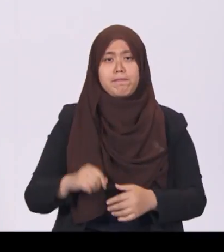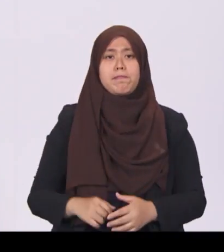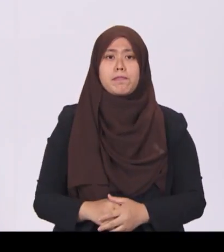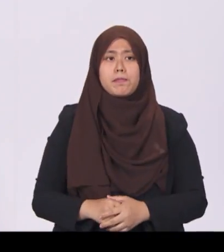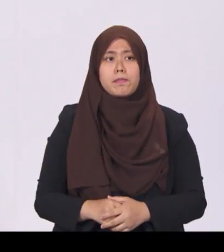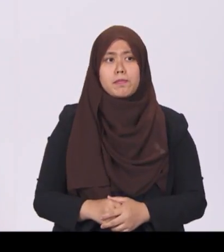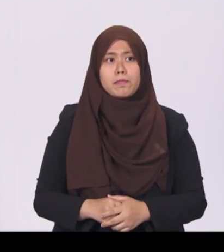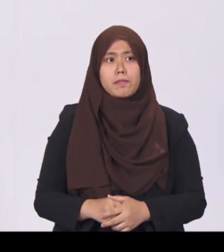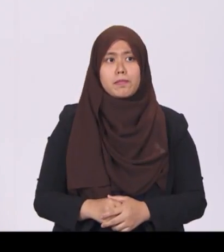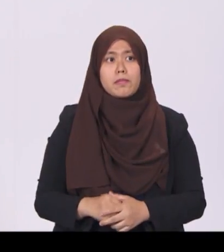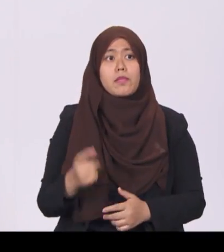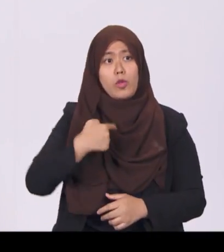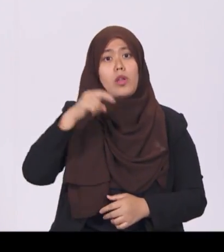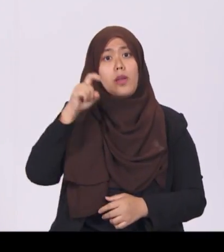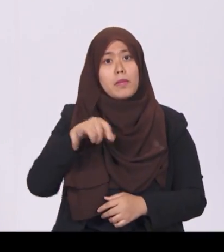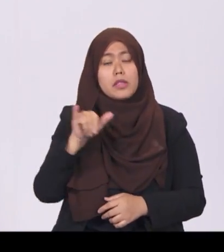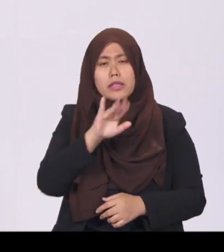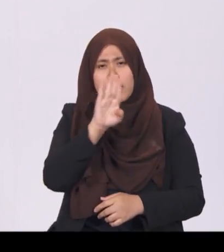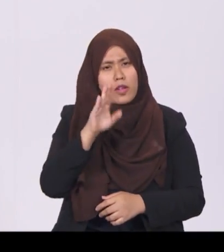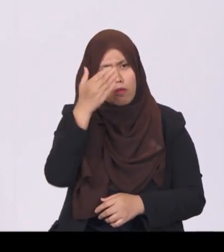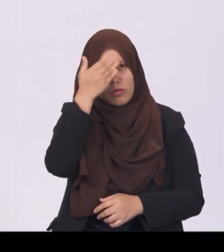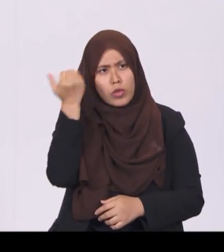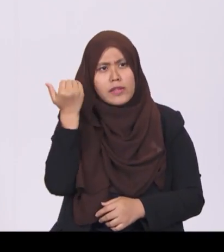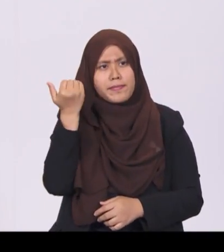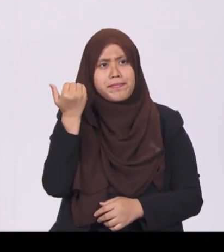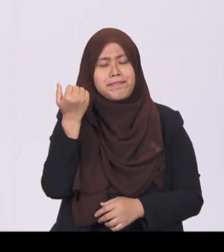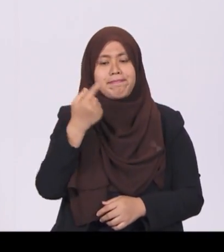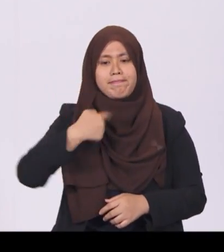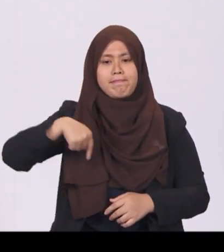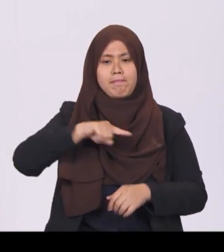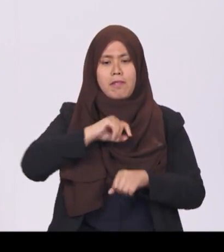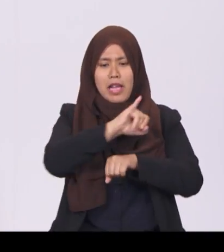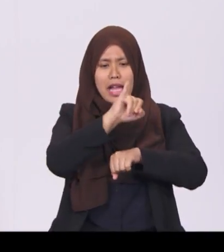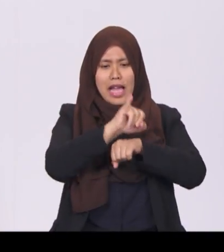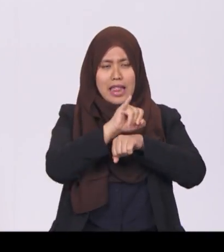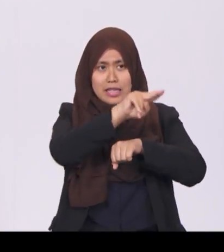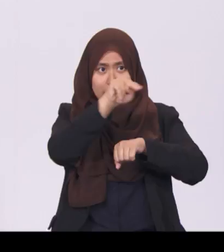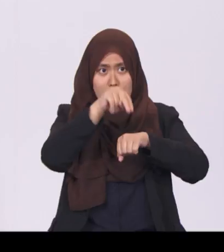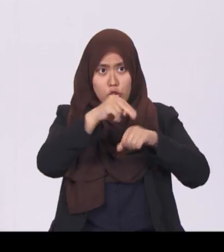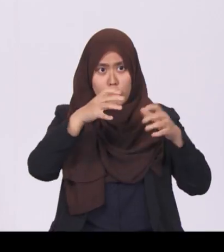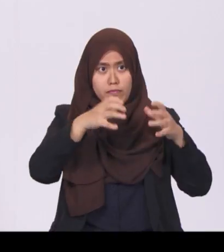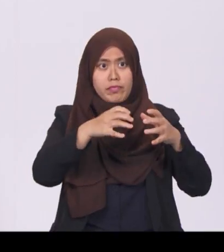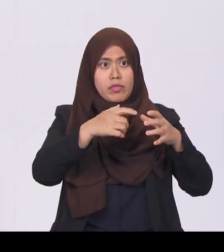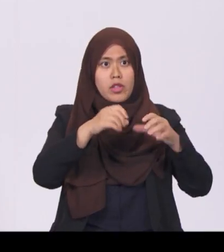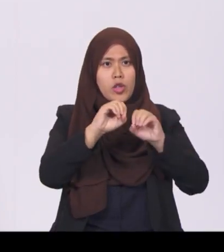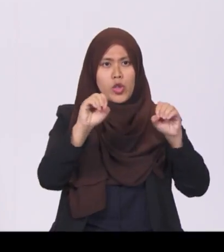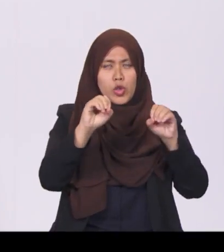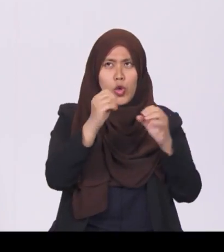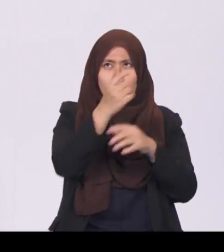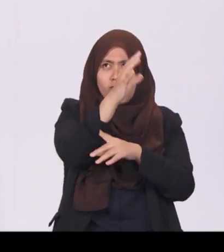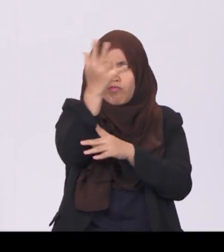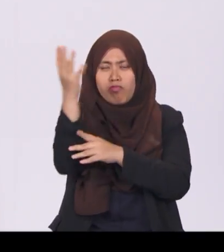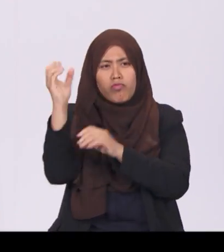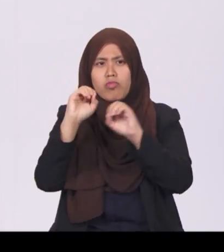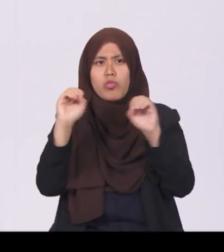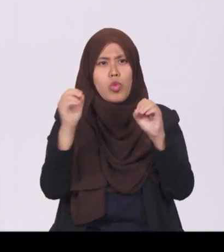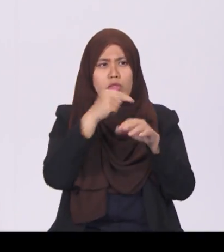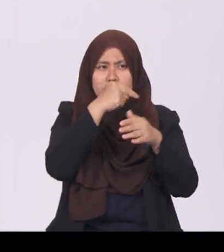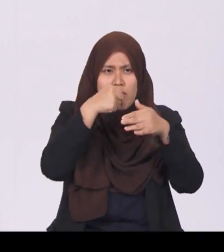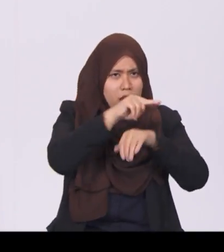We must also never forget that as an island nation with no hinterland and no natural resources, our